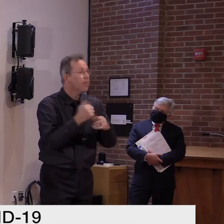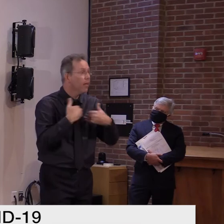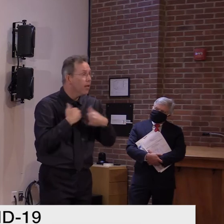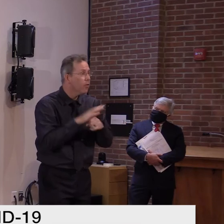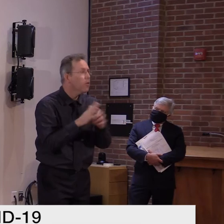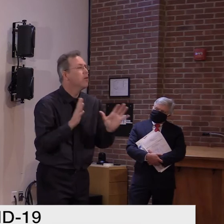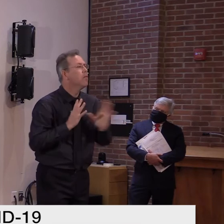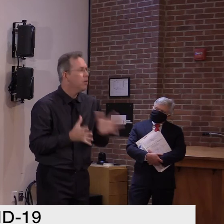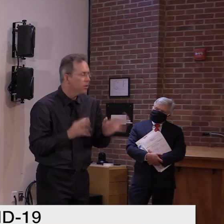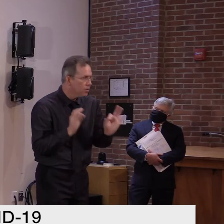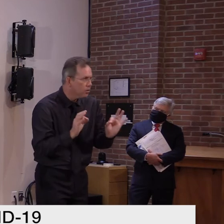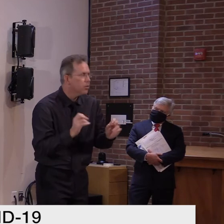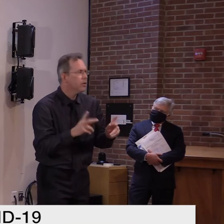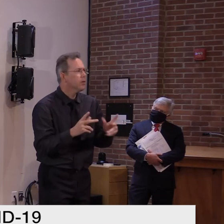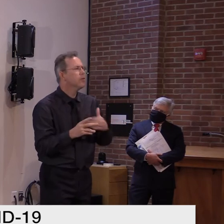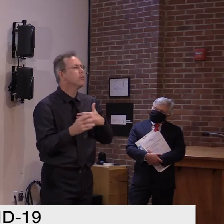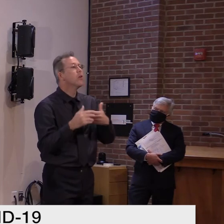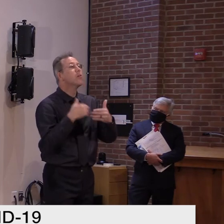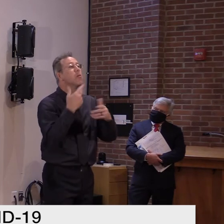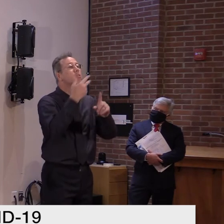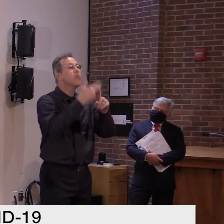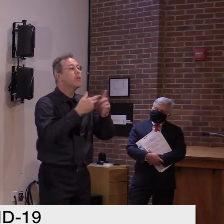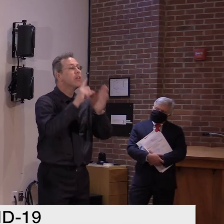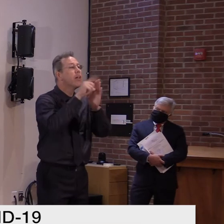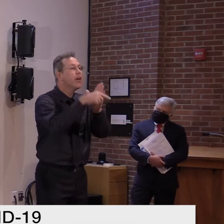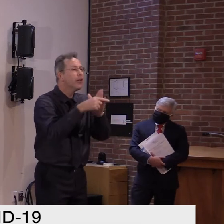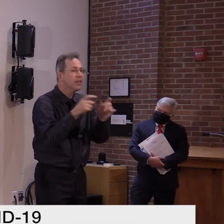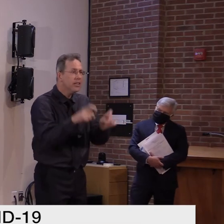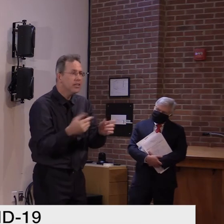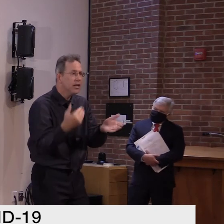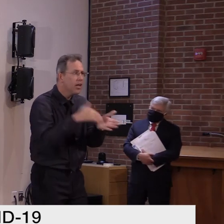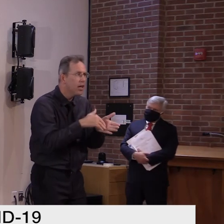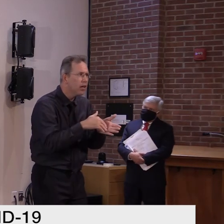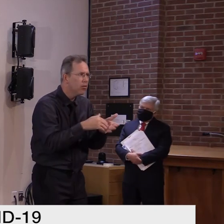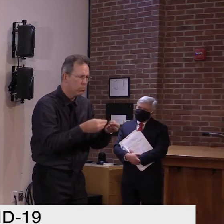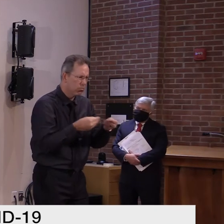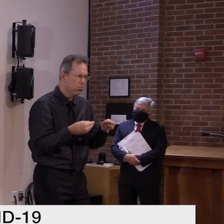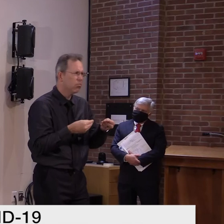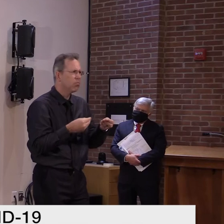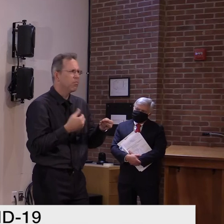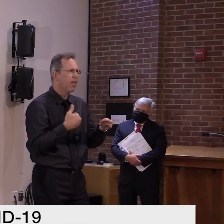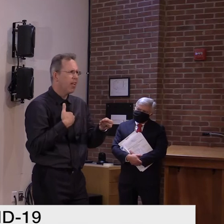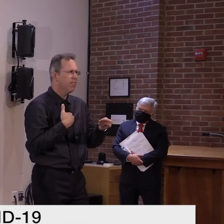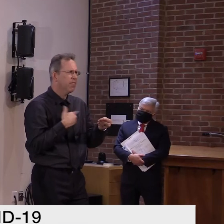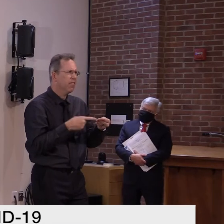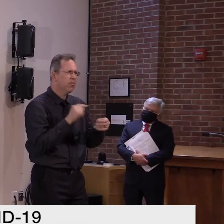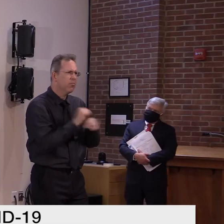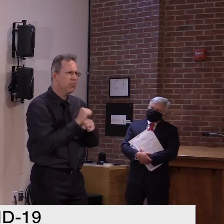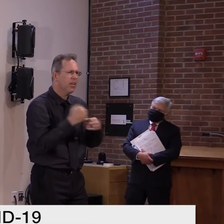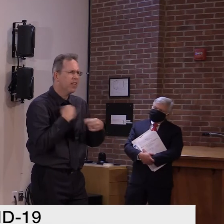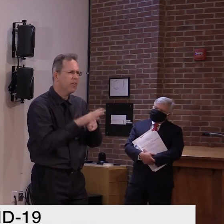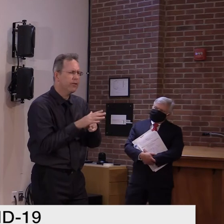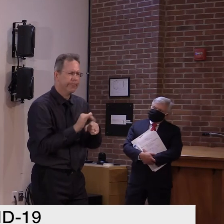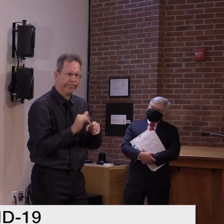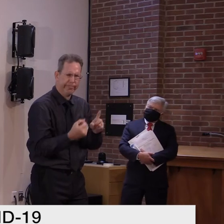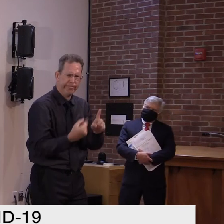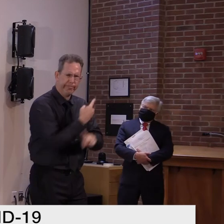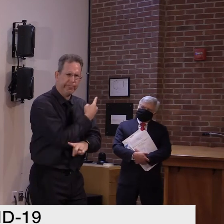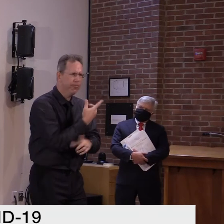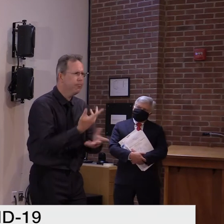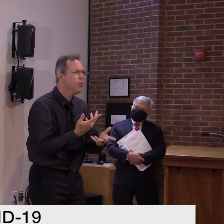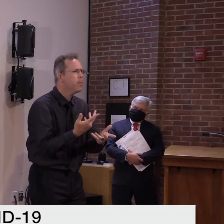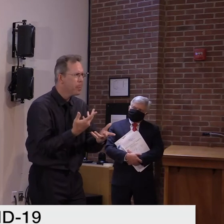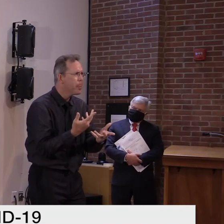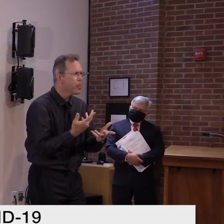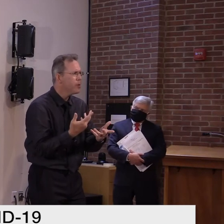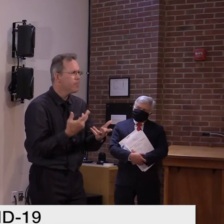back three months later and test them again, and they're positive. And it causes all kinds of trouble in their lives and in everybody